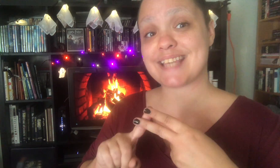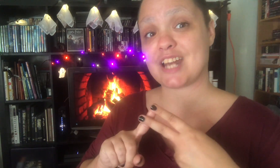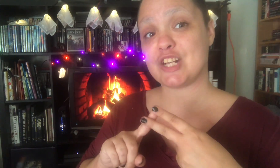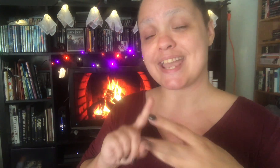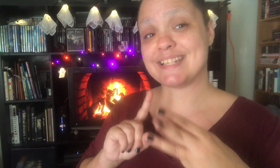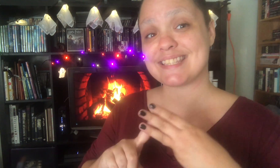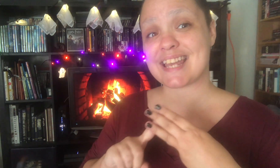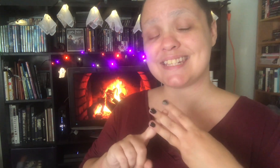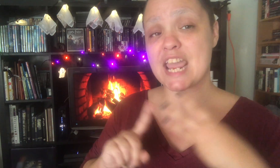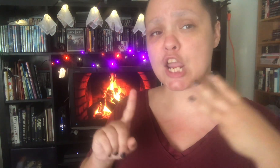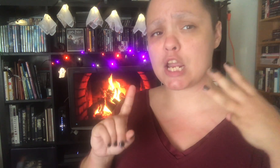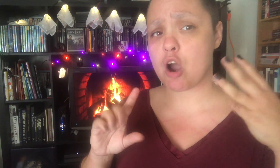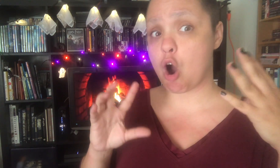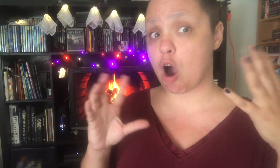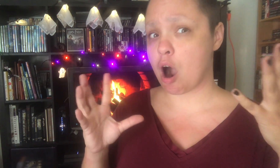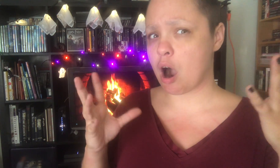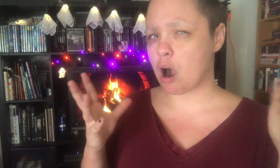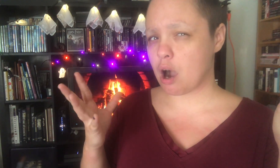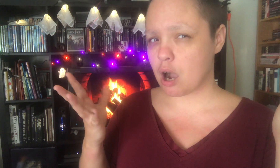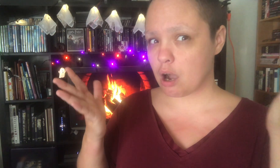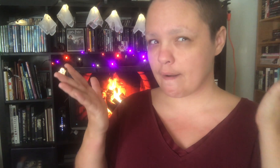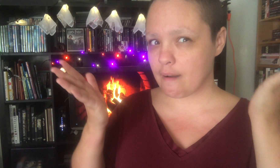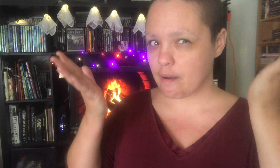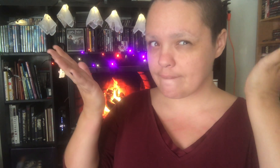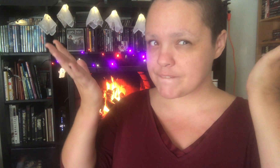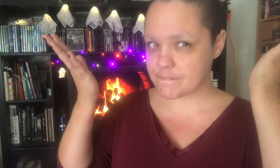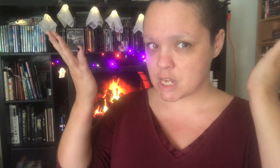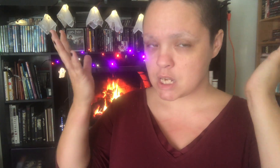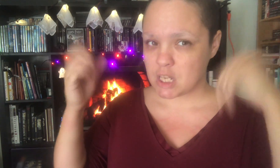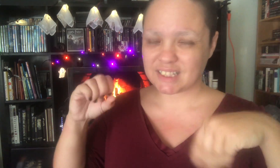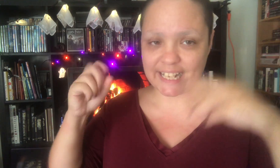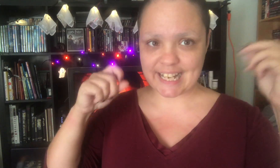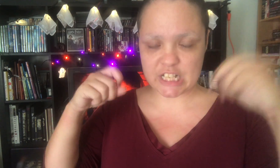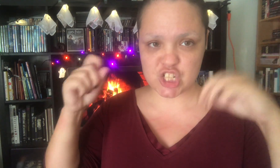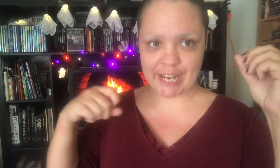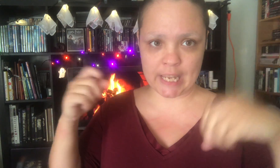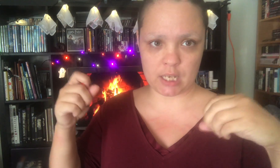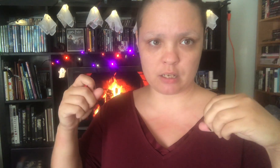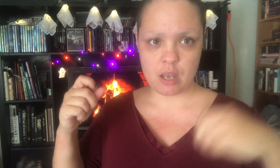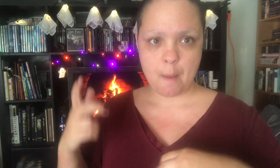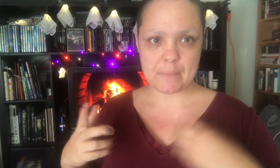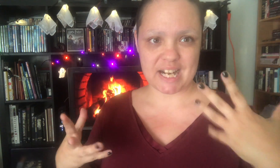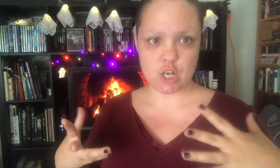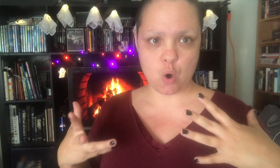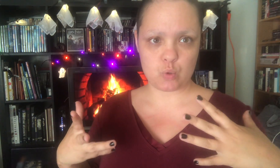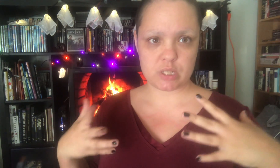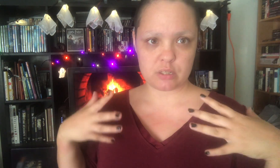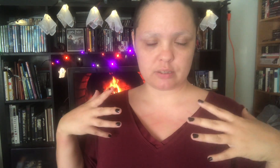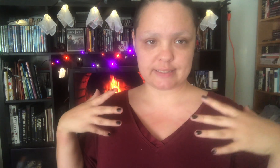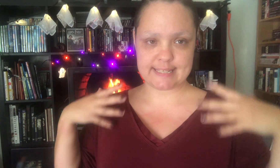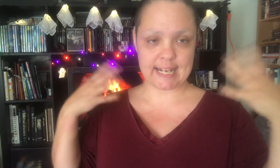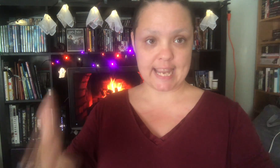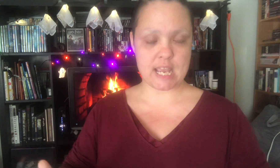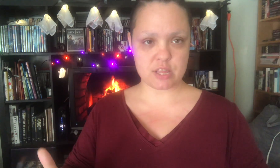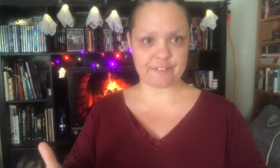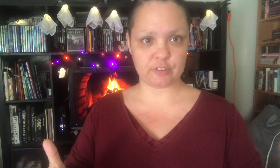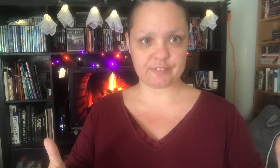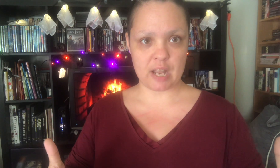Saturday, and Sunday off. Like I kind of check in but I don't dedicate the full five